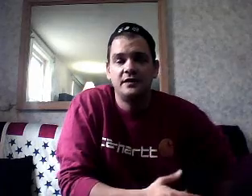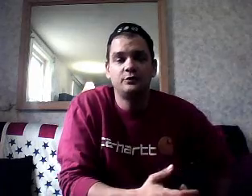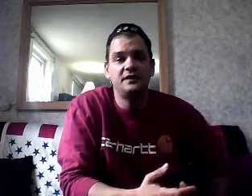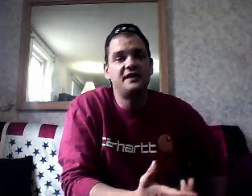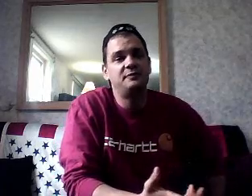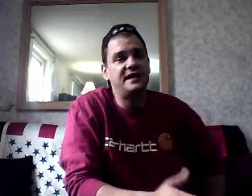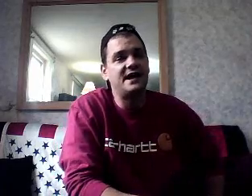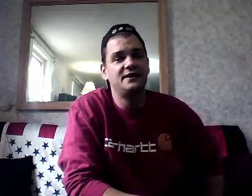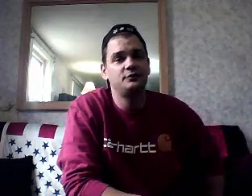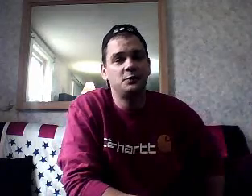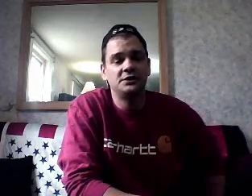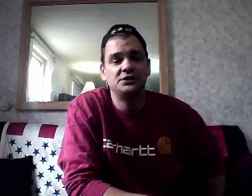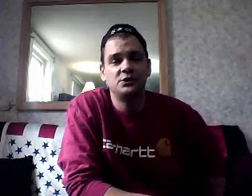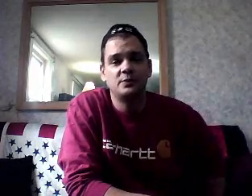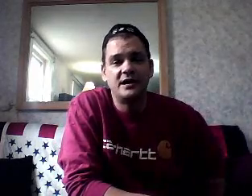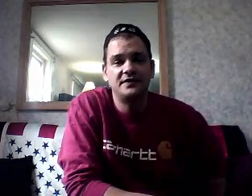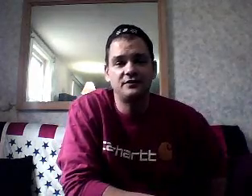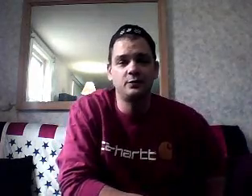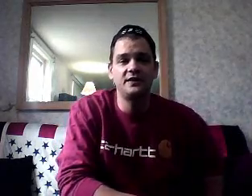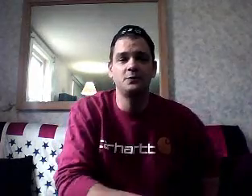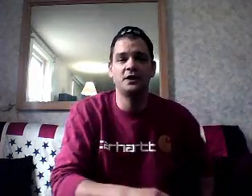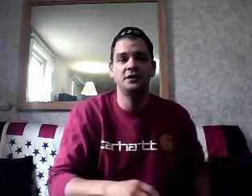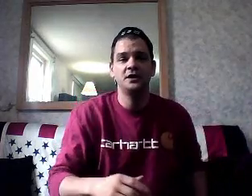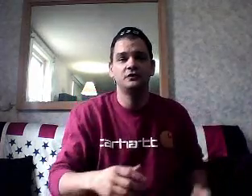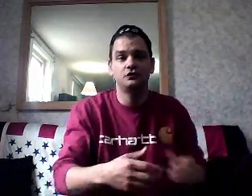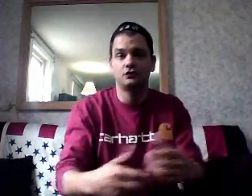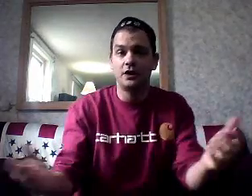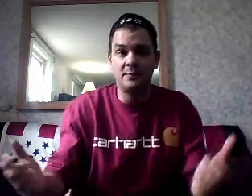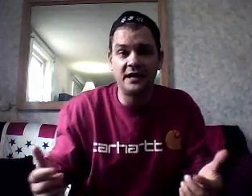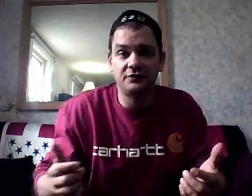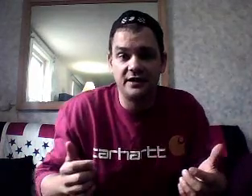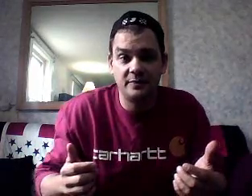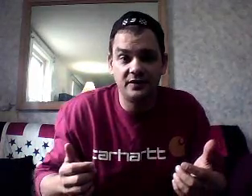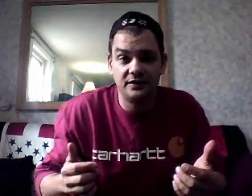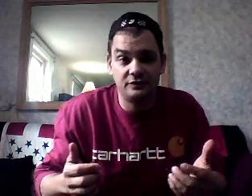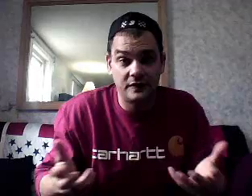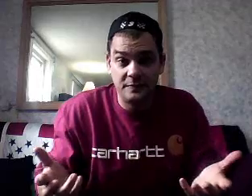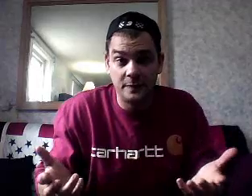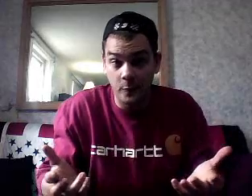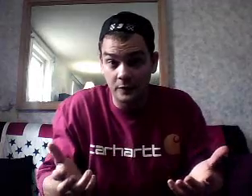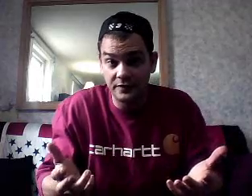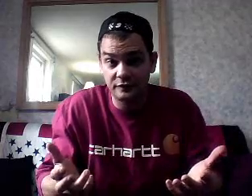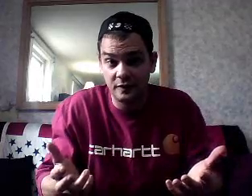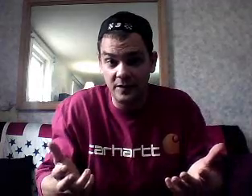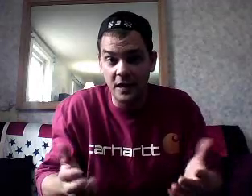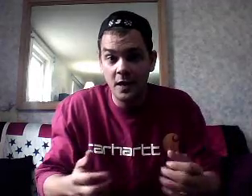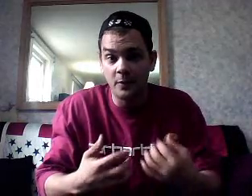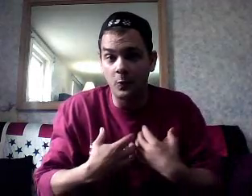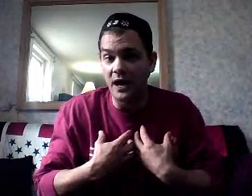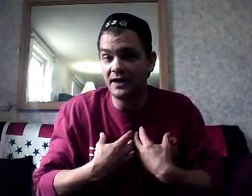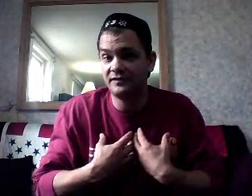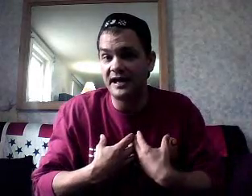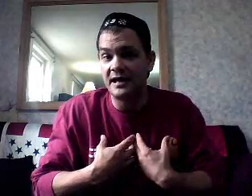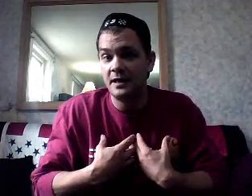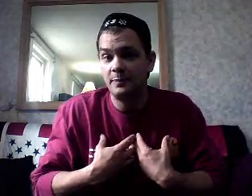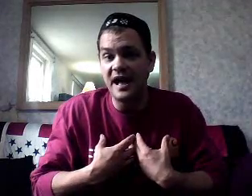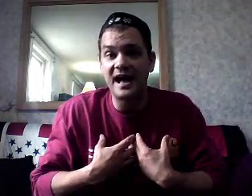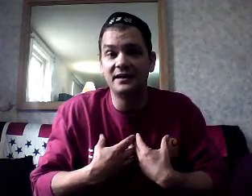That's what the FBI doesn't want you to know about. That's why they want to destroy my credibility so that people won't listen to me. But why is that bad